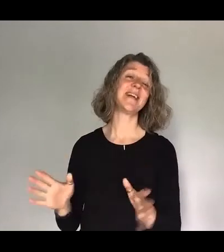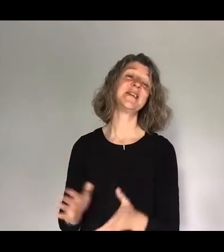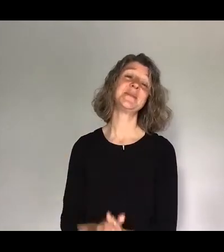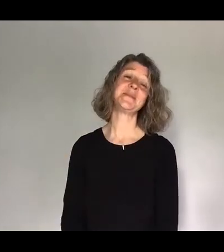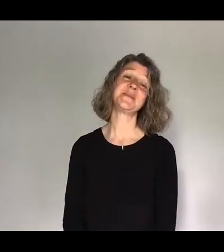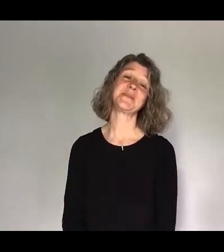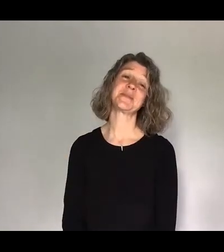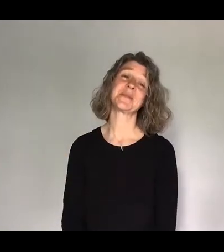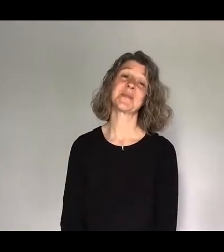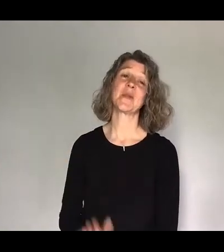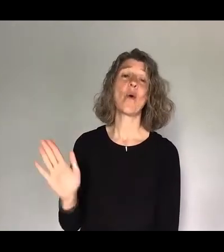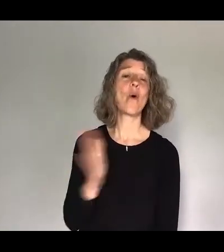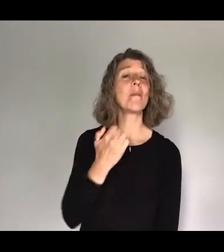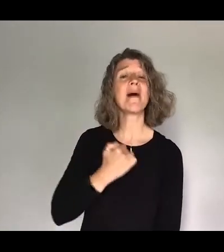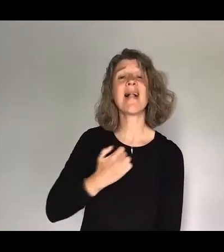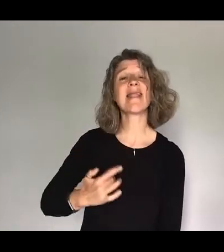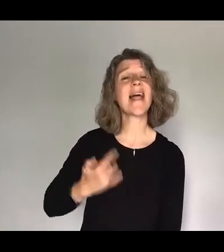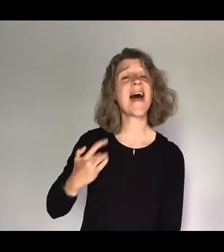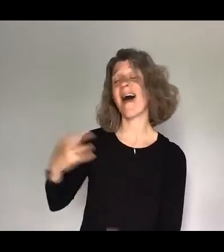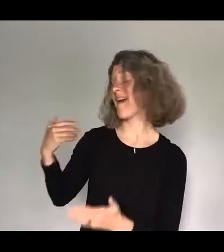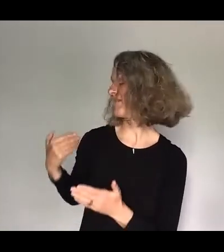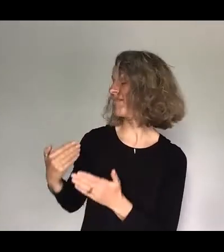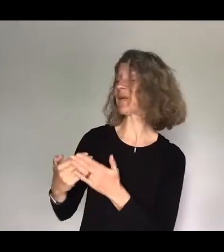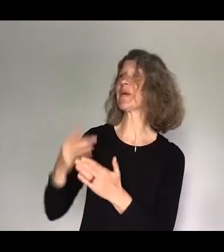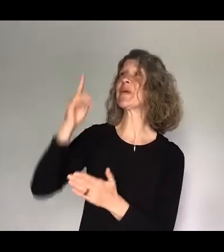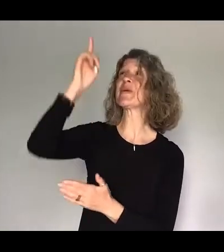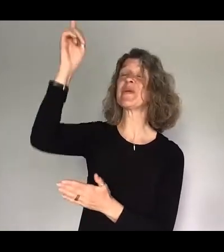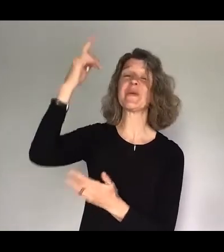oh my life you have been come on sing it out